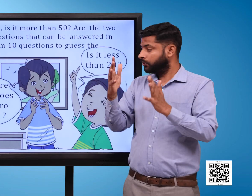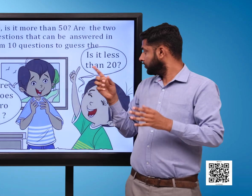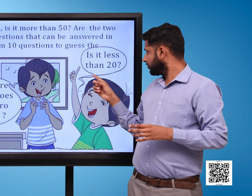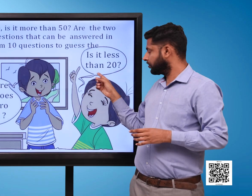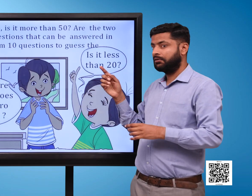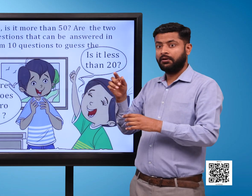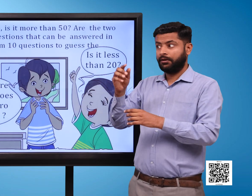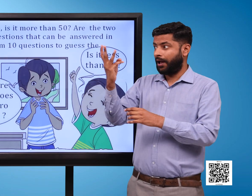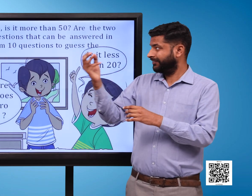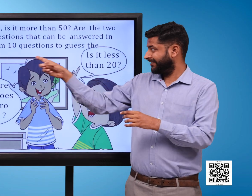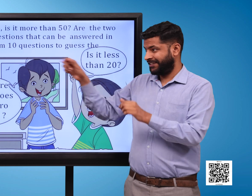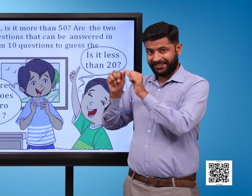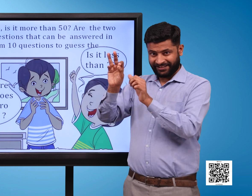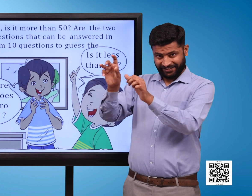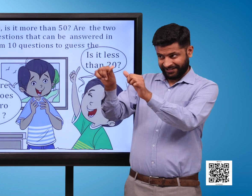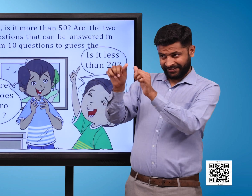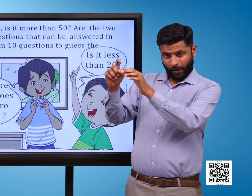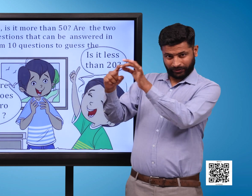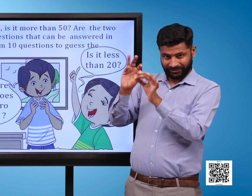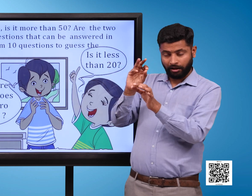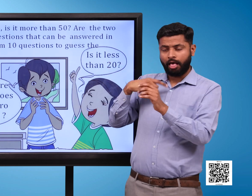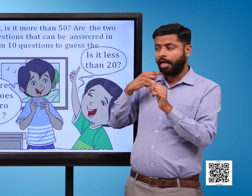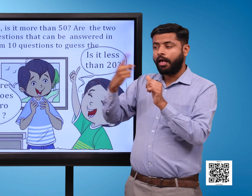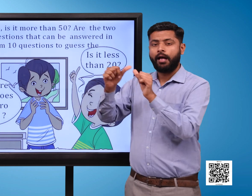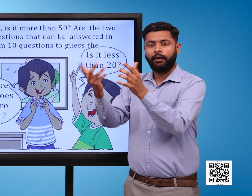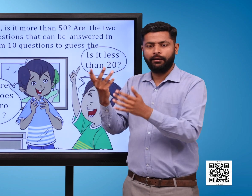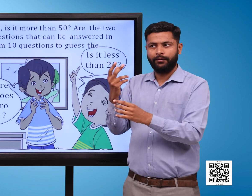And the boy on the right side says Is it less than 20?